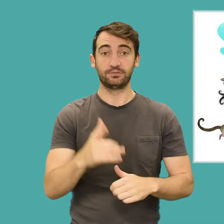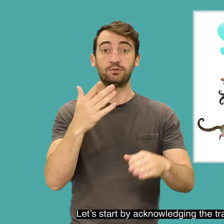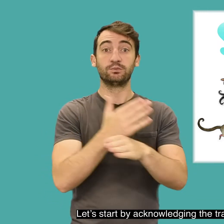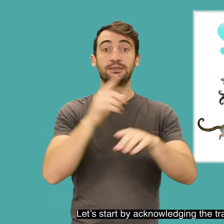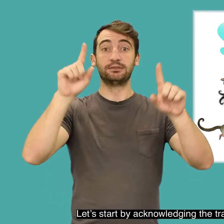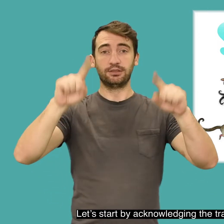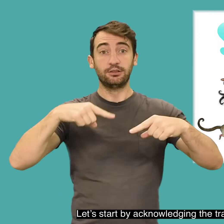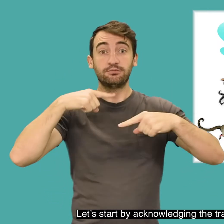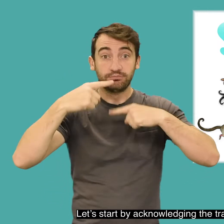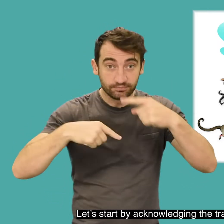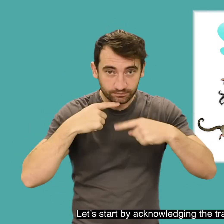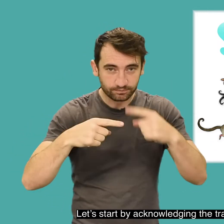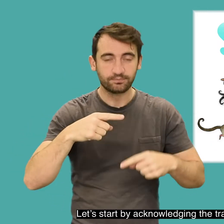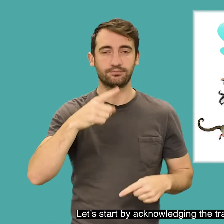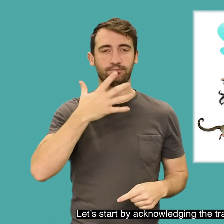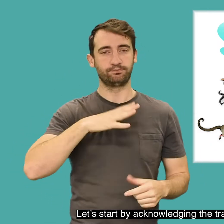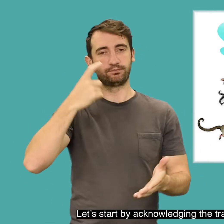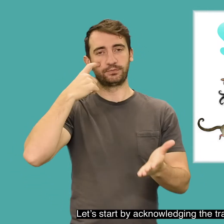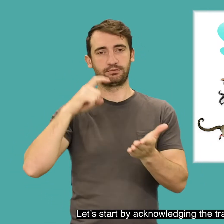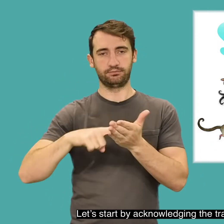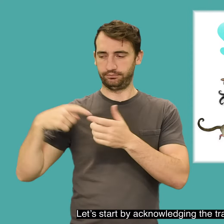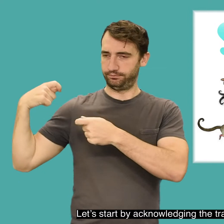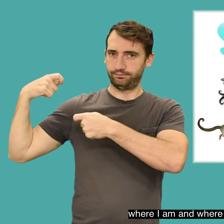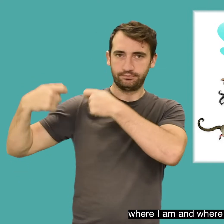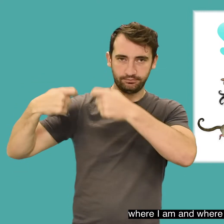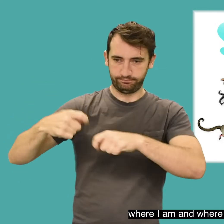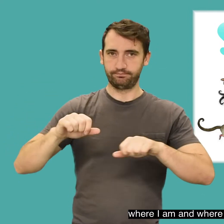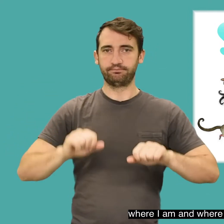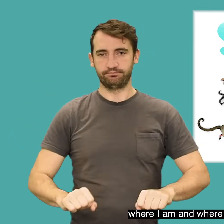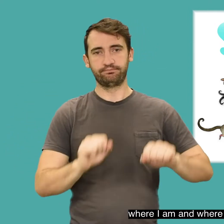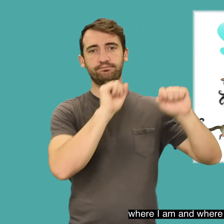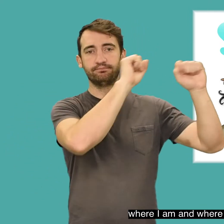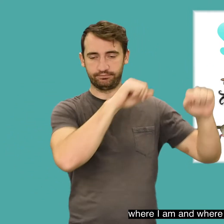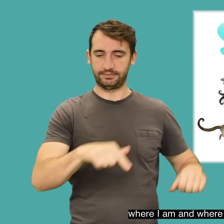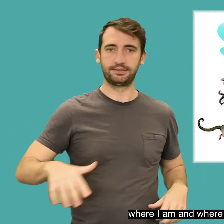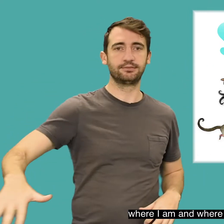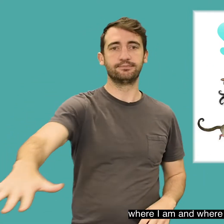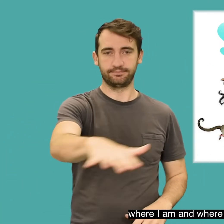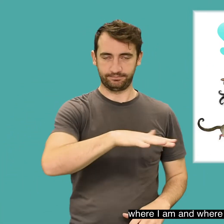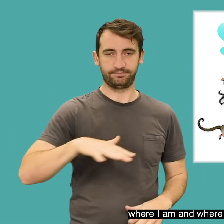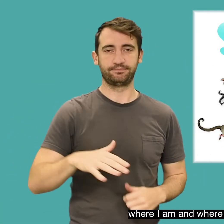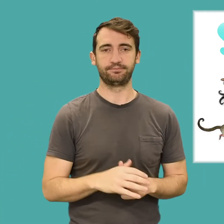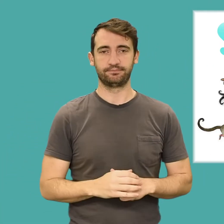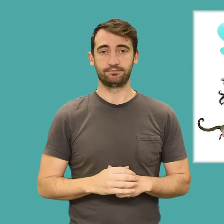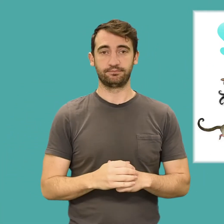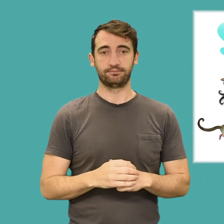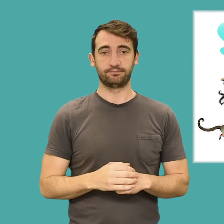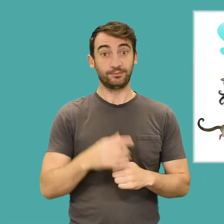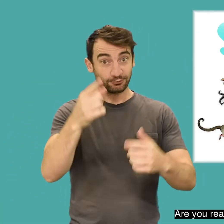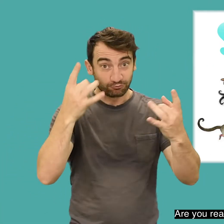Let's start by acknowledging the traditional owners of the land where I am and where you are today. Are